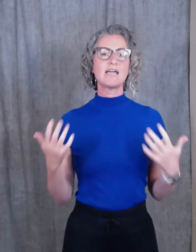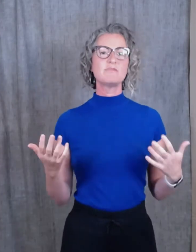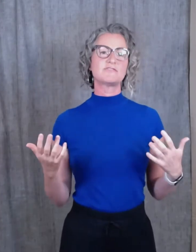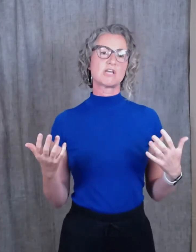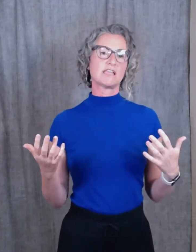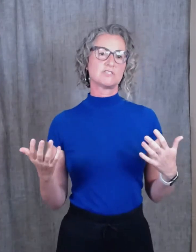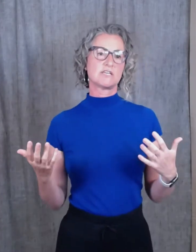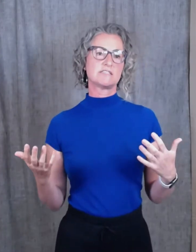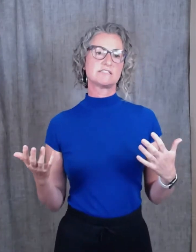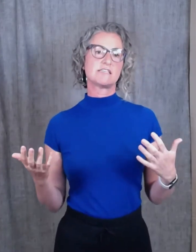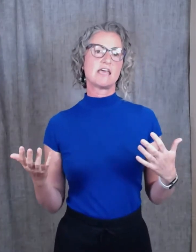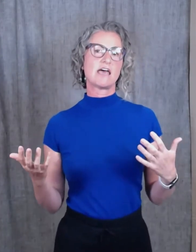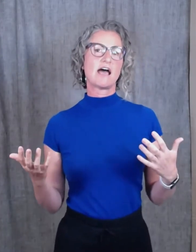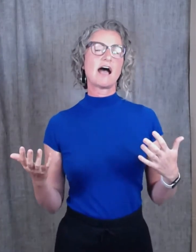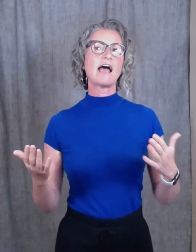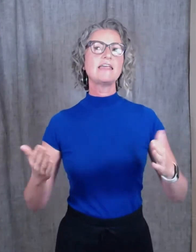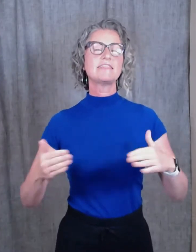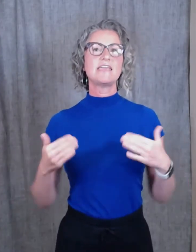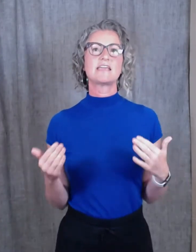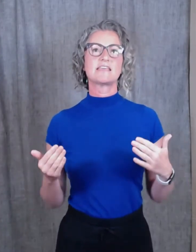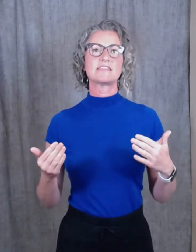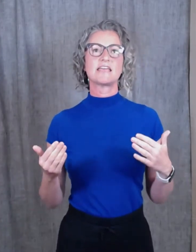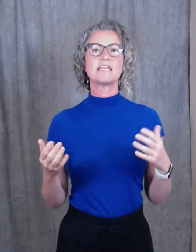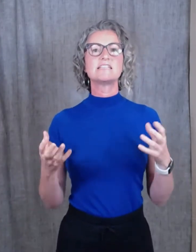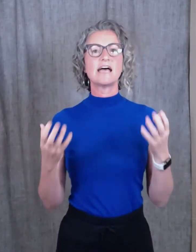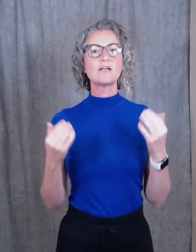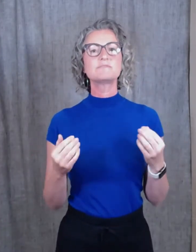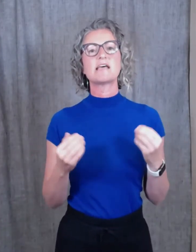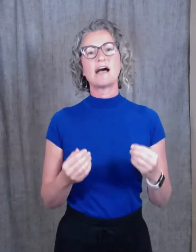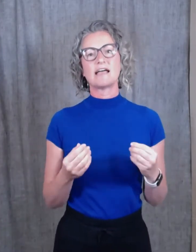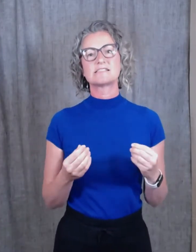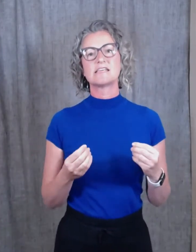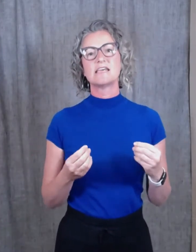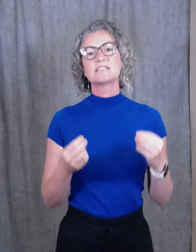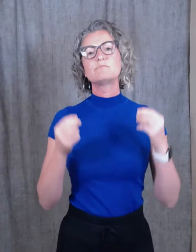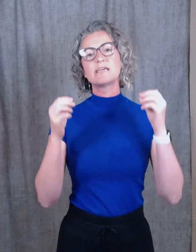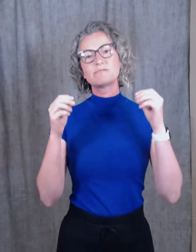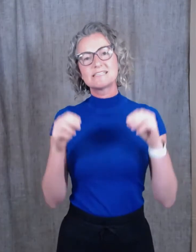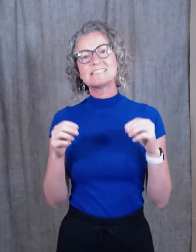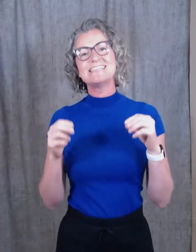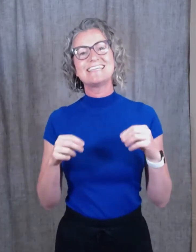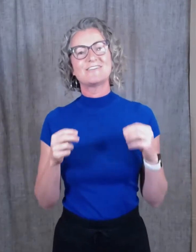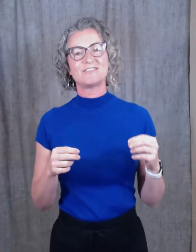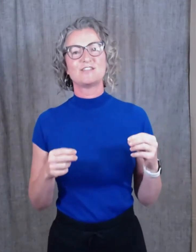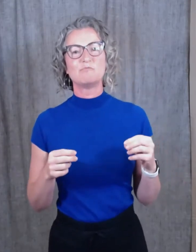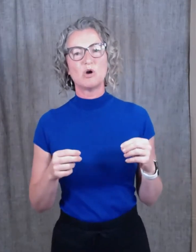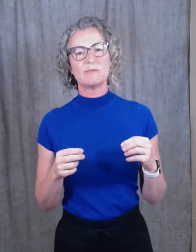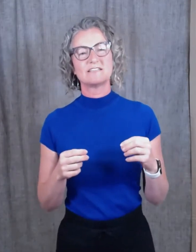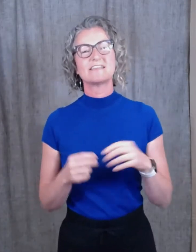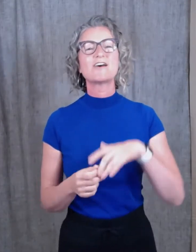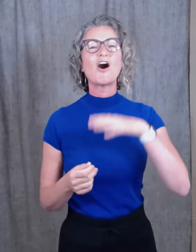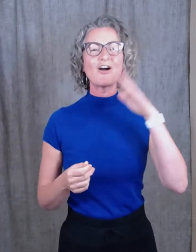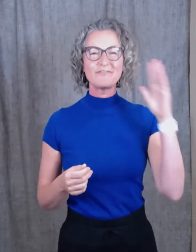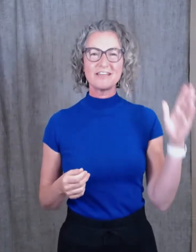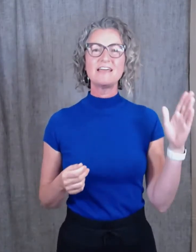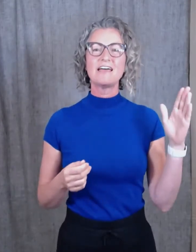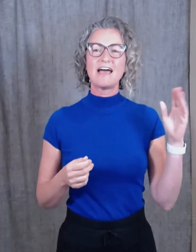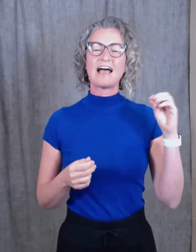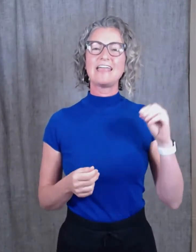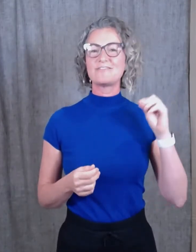of challenges, I think that it helps us to be able to see the gift in the moment. Because often, I haven't